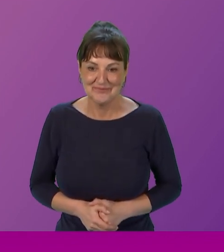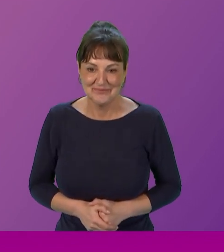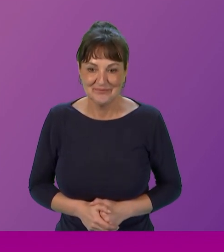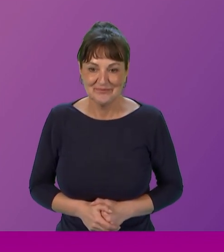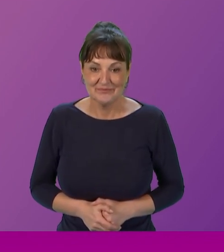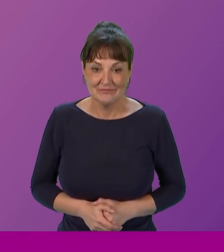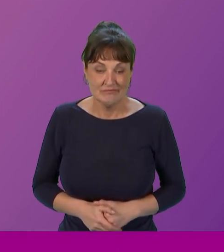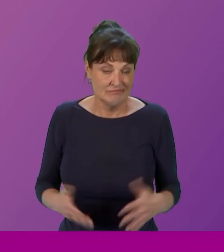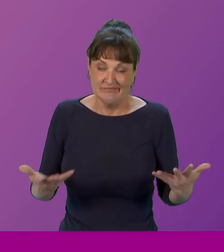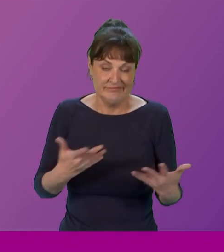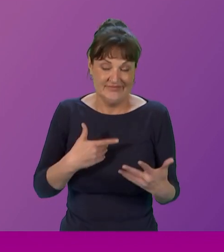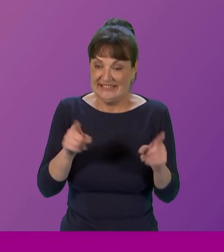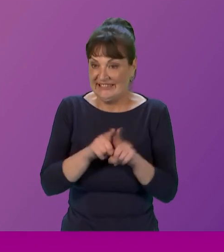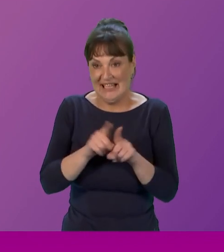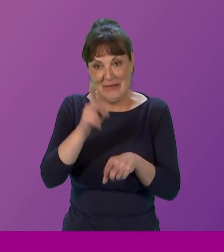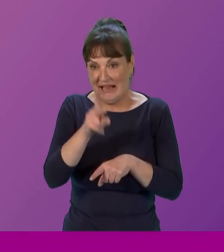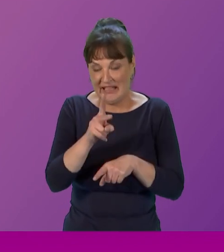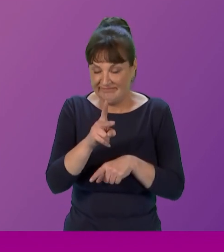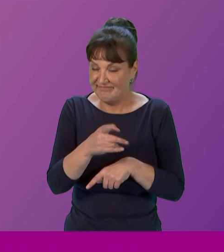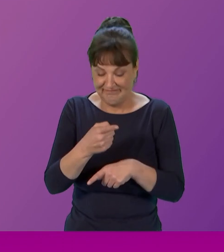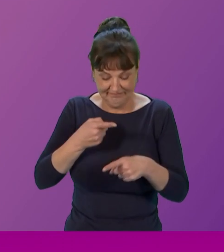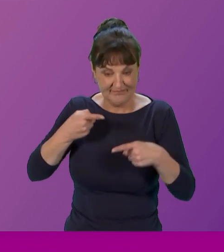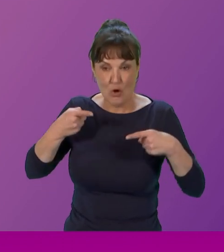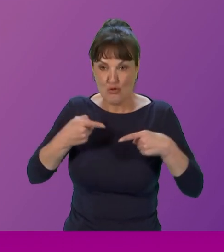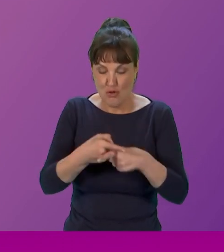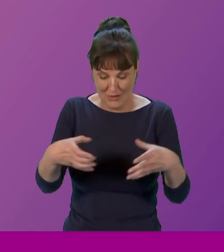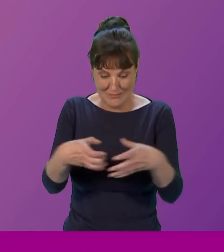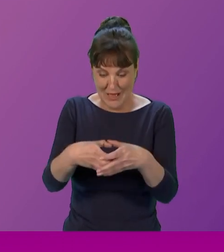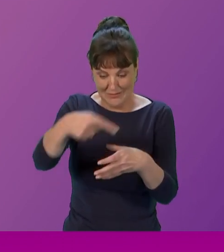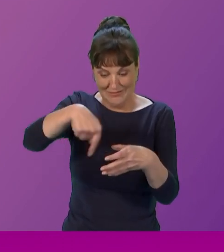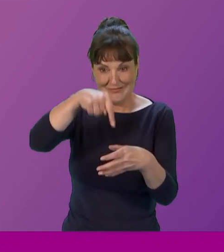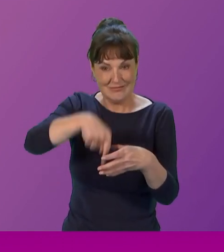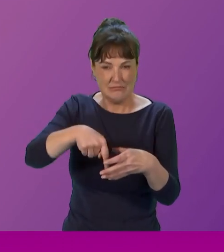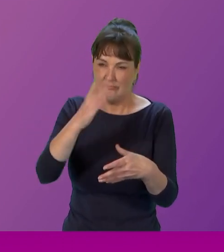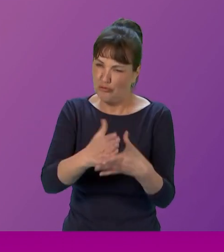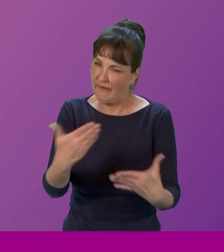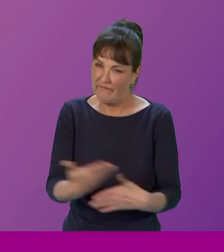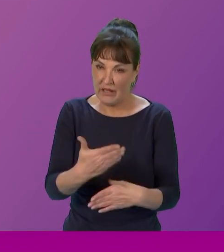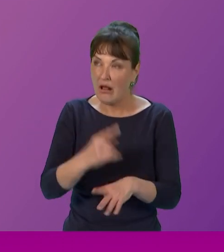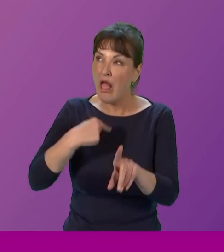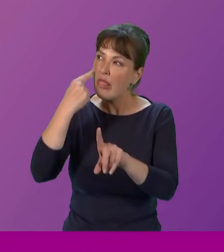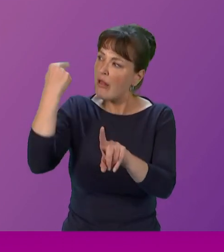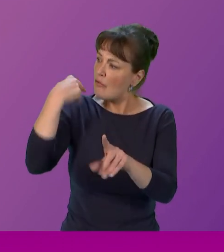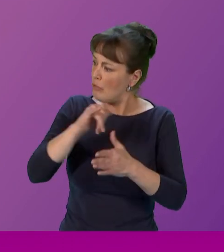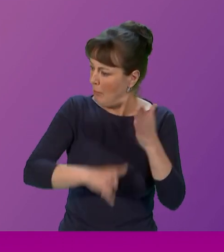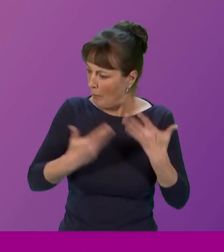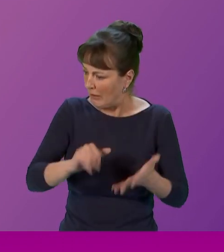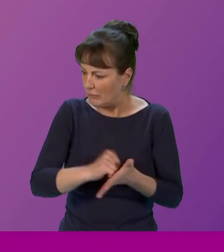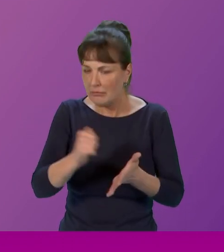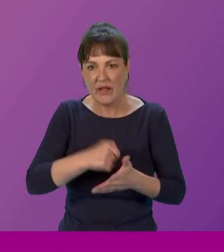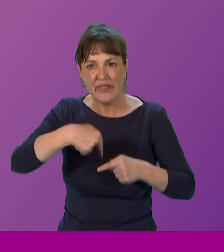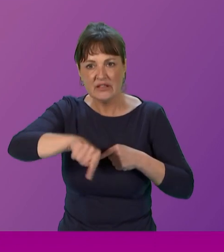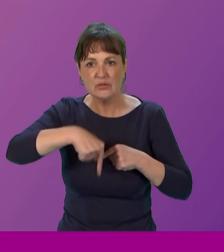are, are very effective. If I think back to the report that came out this, uh, earlier this week, um, and the cross-party group on poverty, uh,